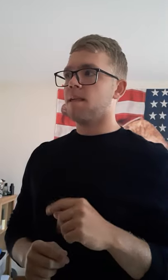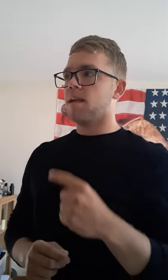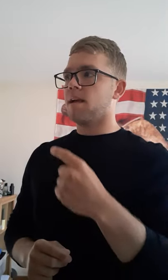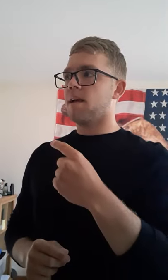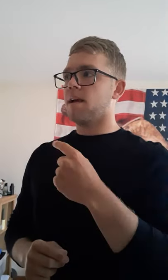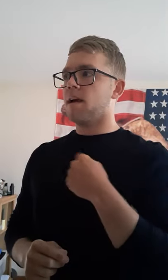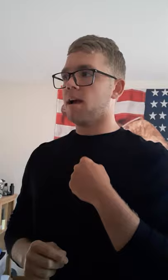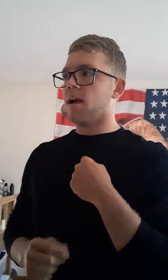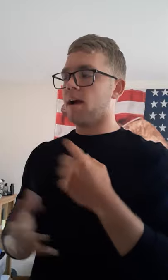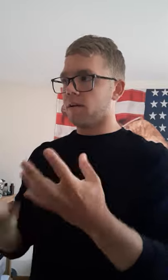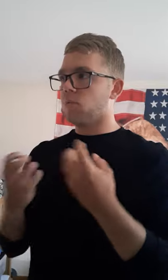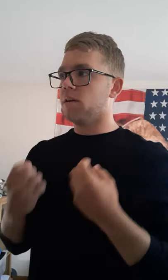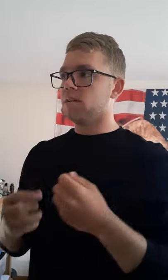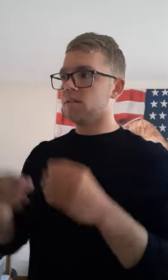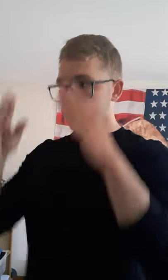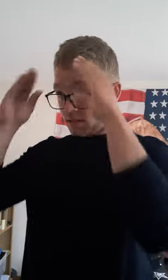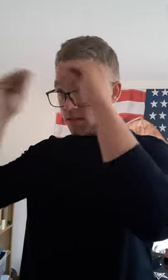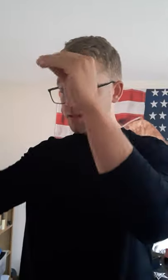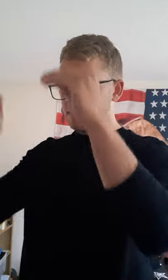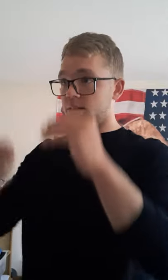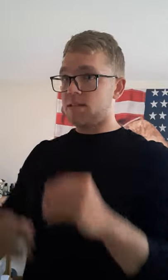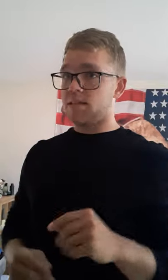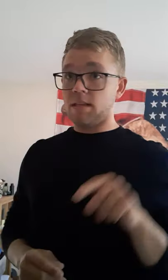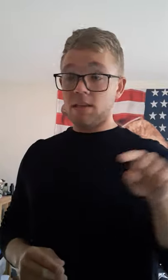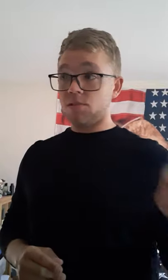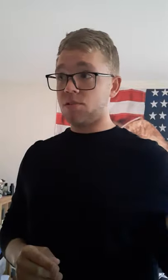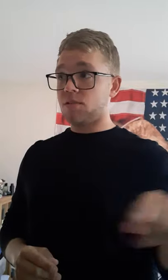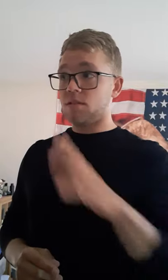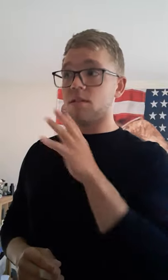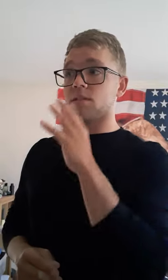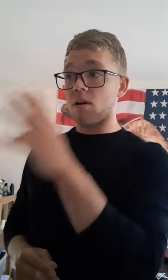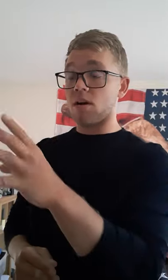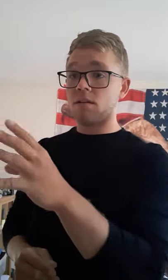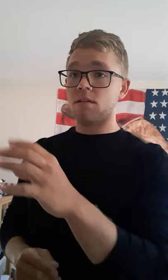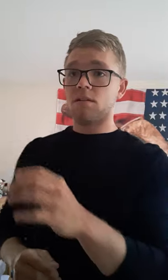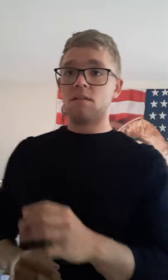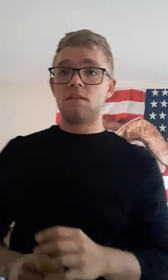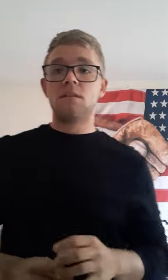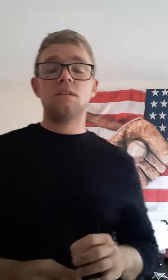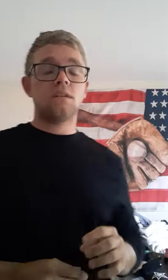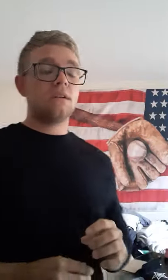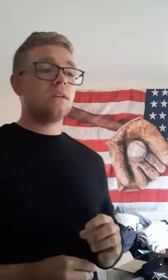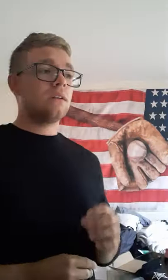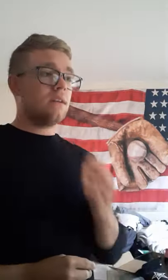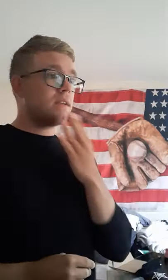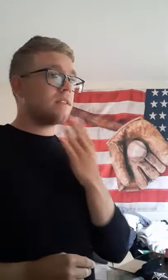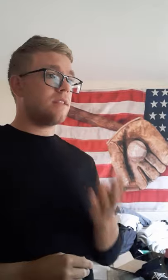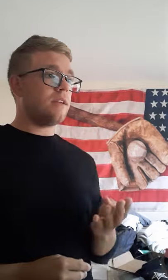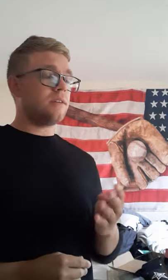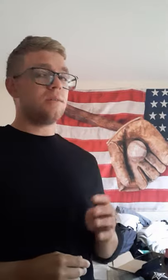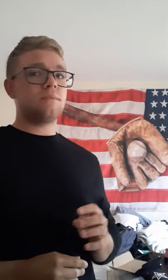I want to teach the talk. Thank you.